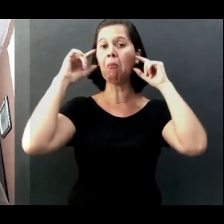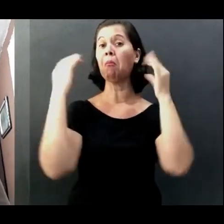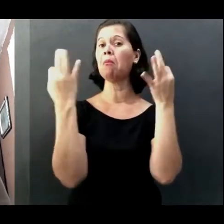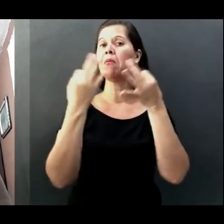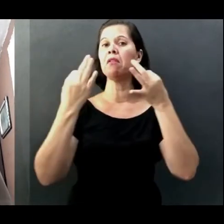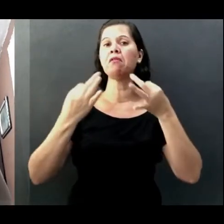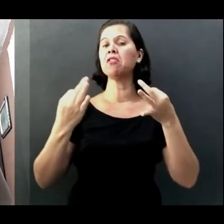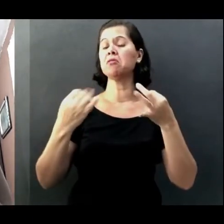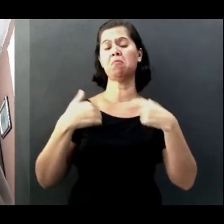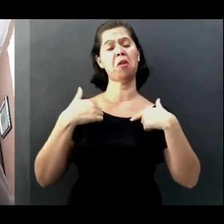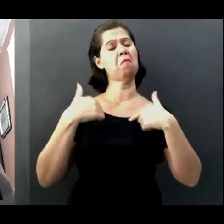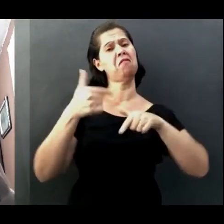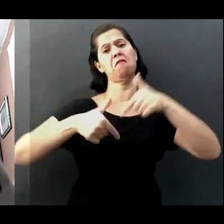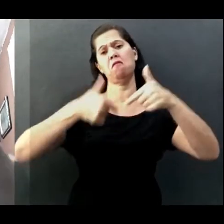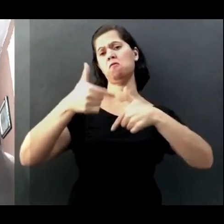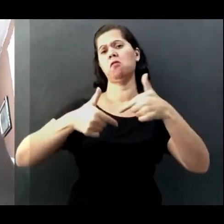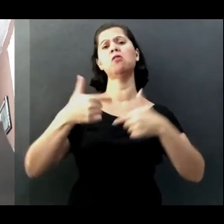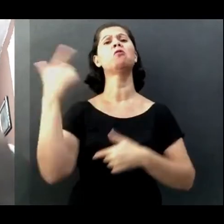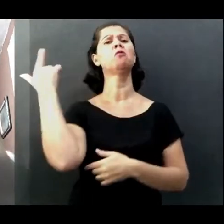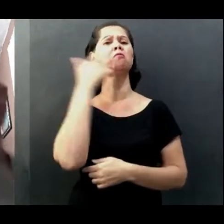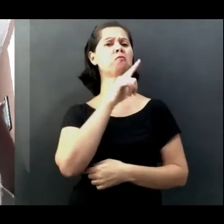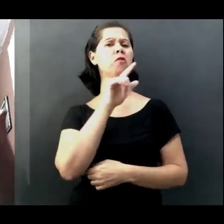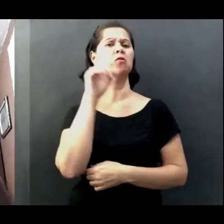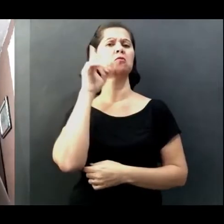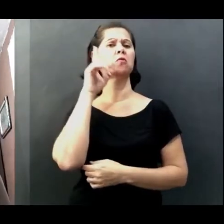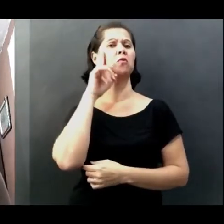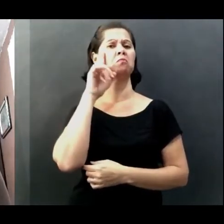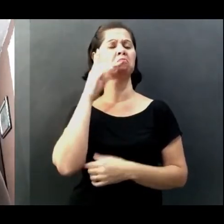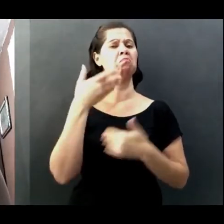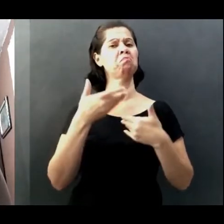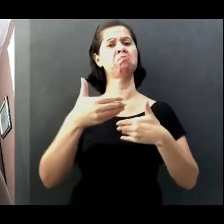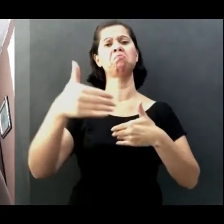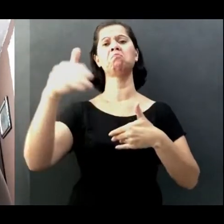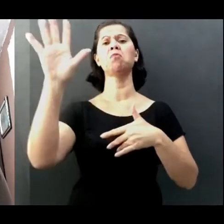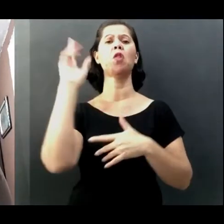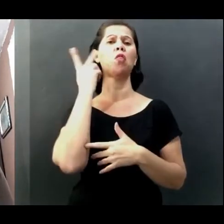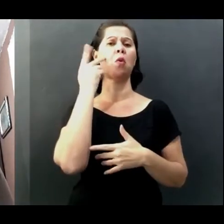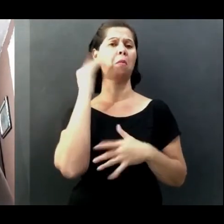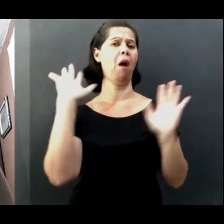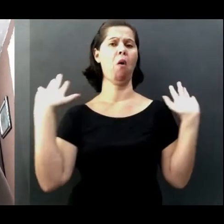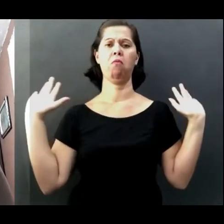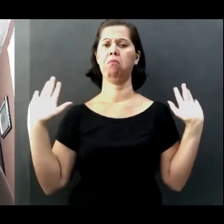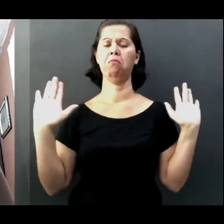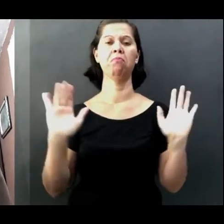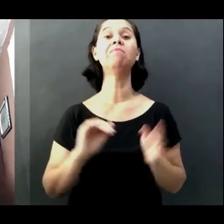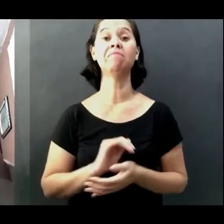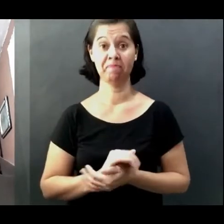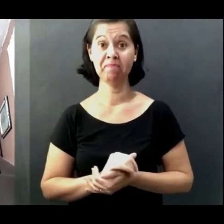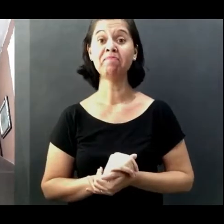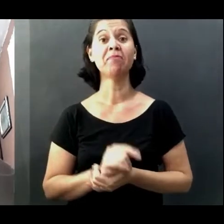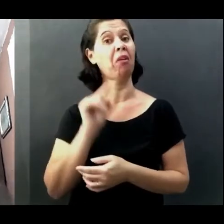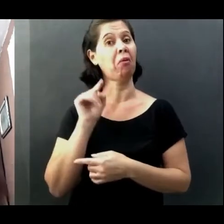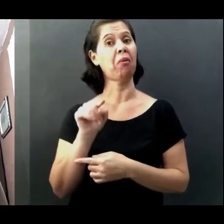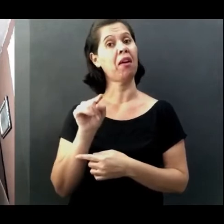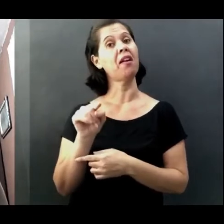I've been able to work with the mask and the glasses together. So, whoever wants to take this tip, it has